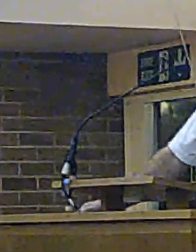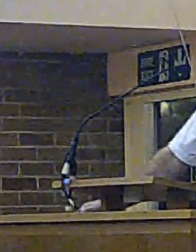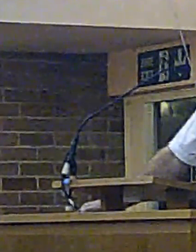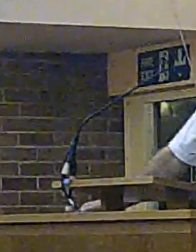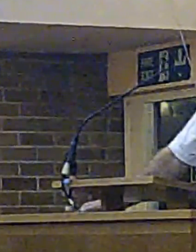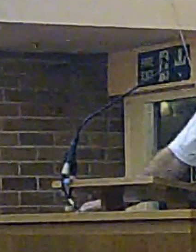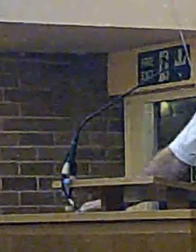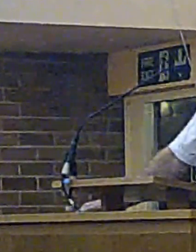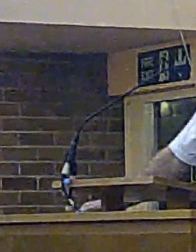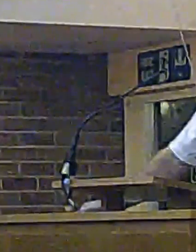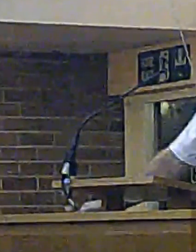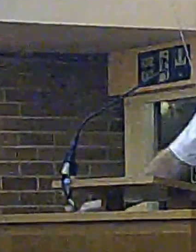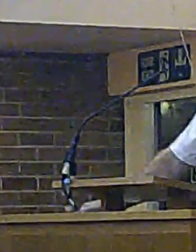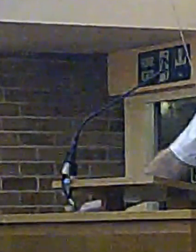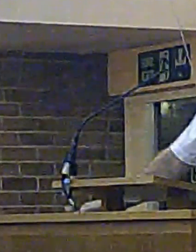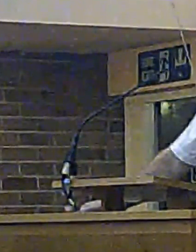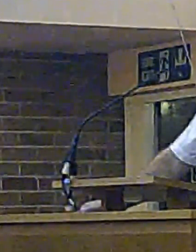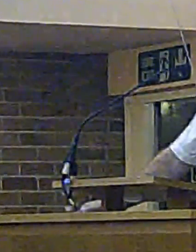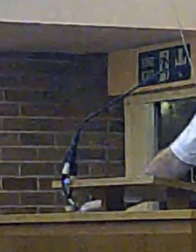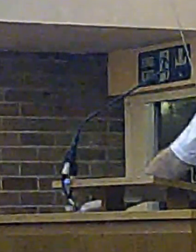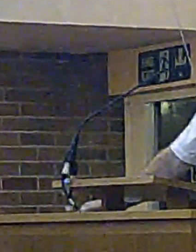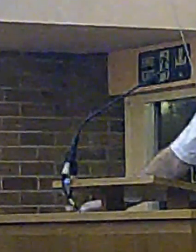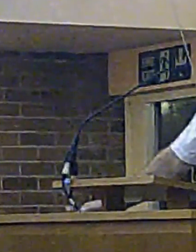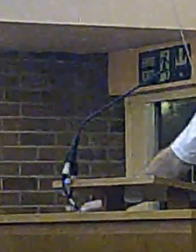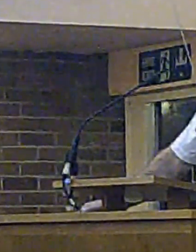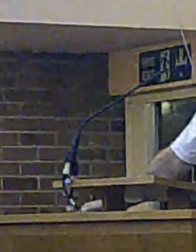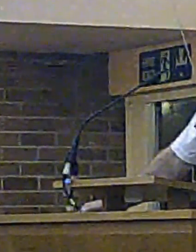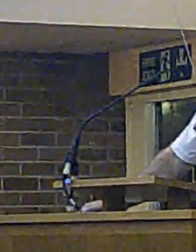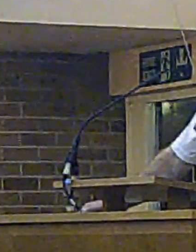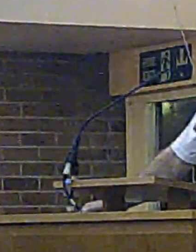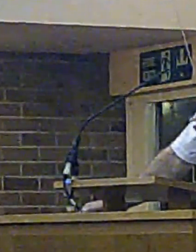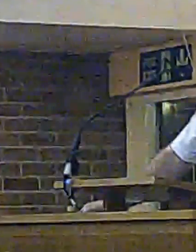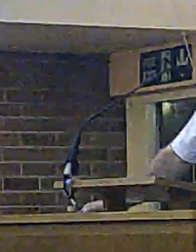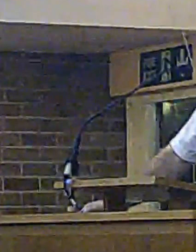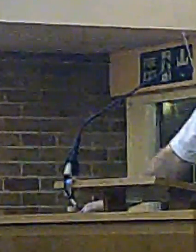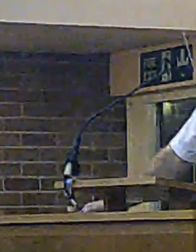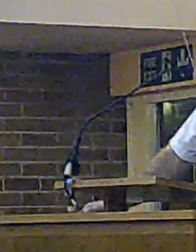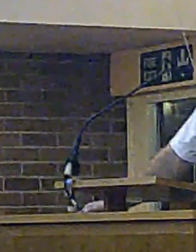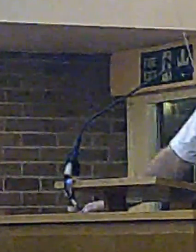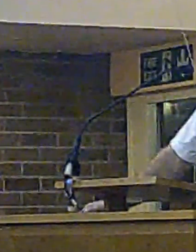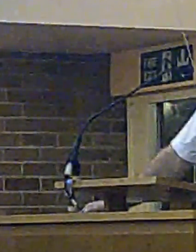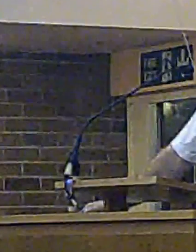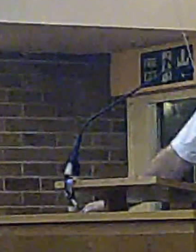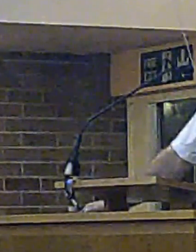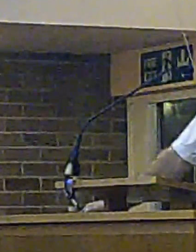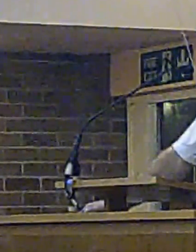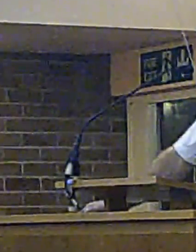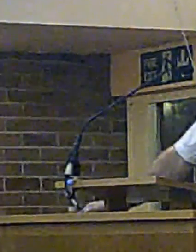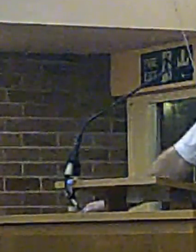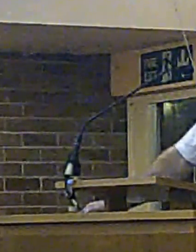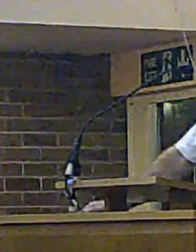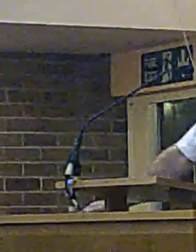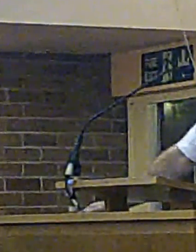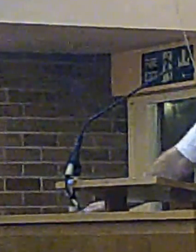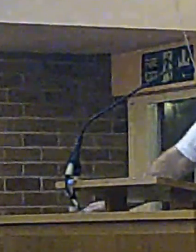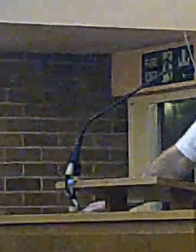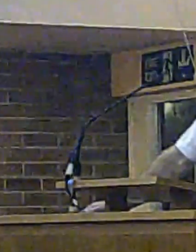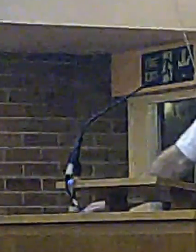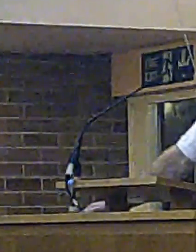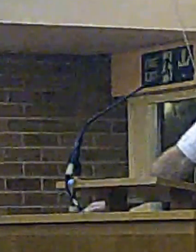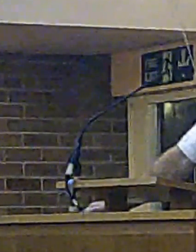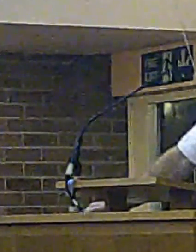at all by the current financial challenge faced by the authority in this sense, or indeed this proposal.